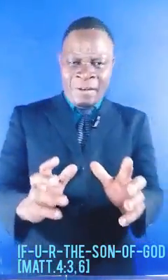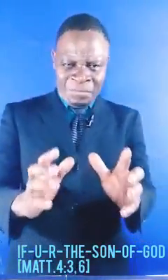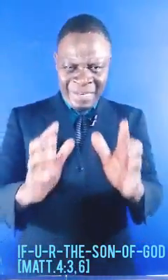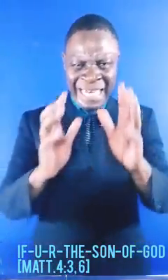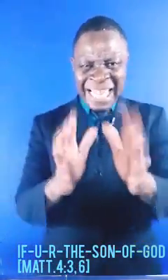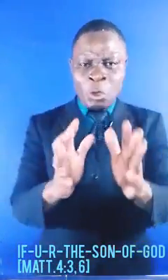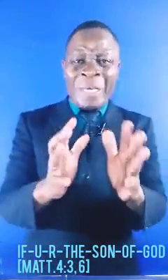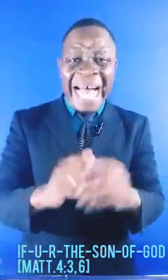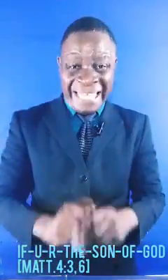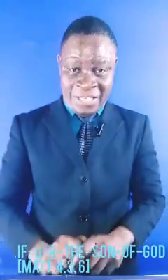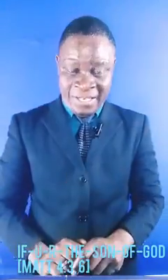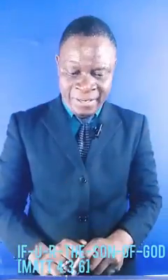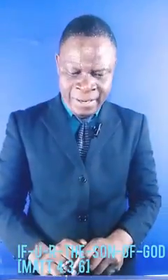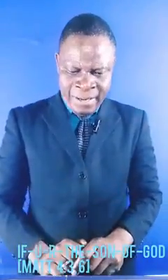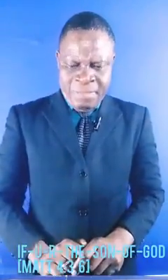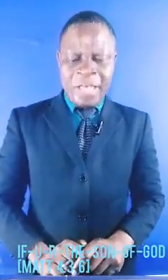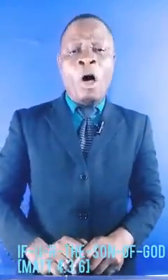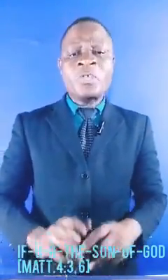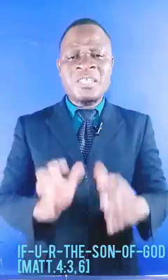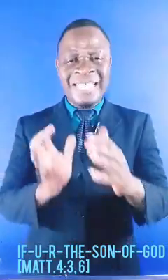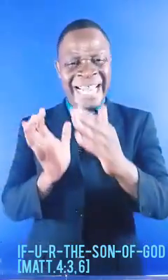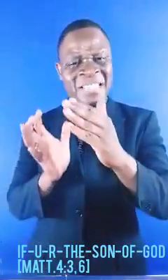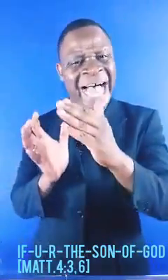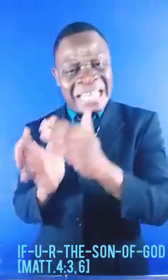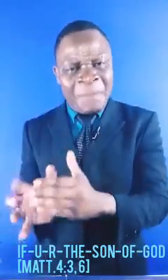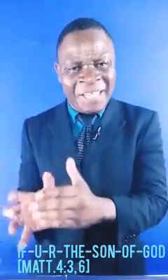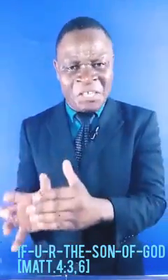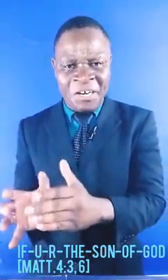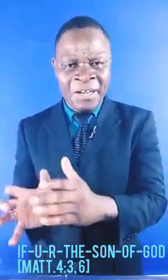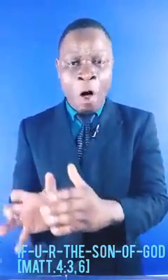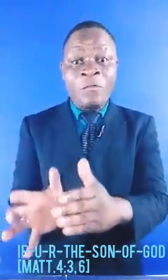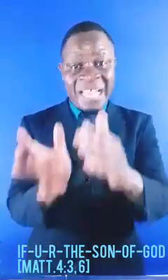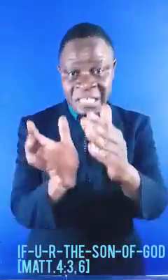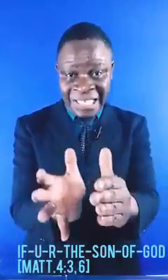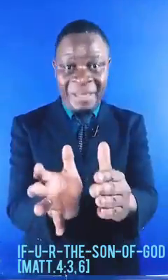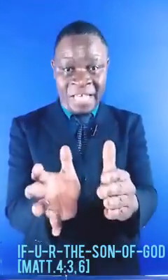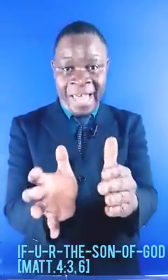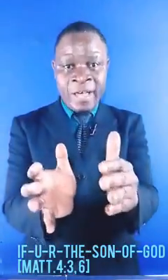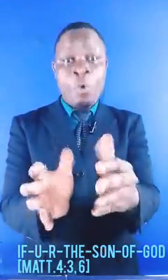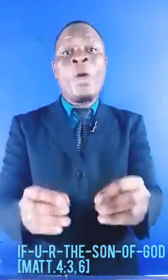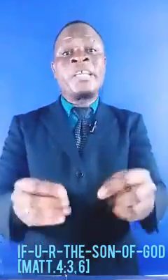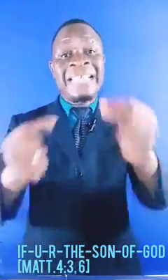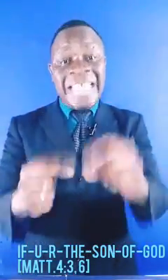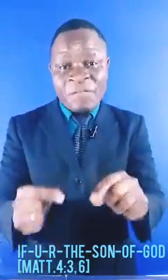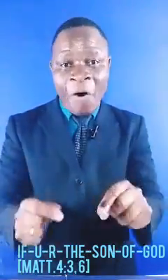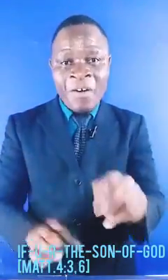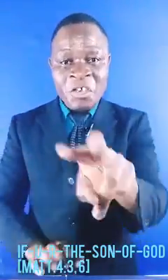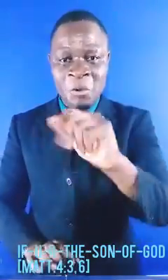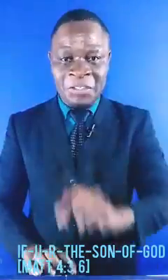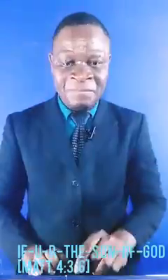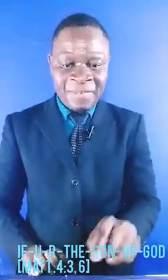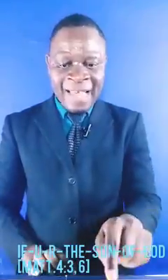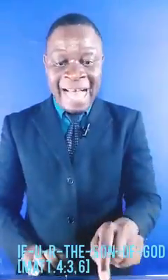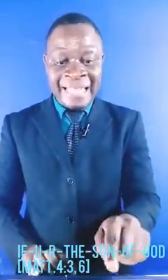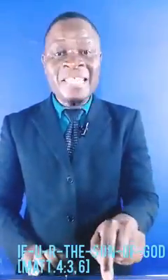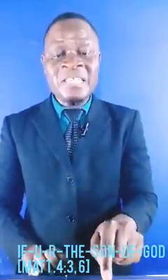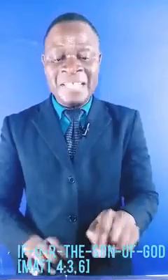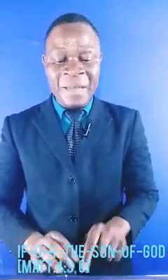let's look at this, because there is a repetition of a statement here, which the devil used. And that statement